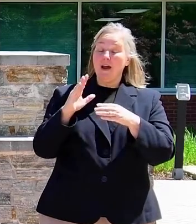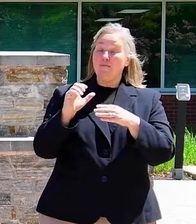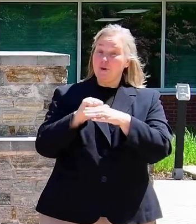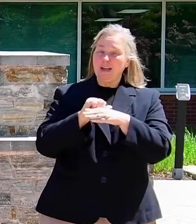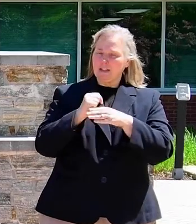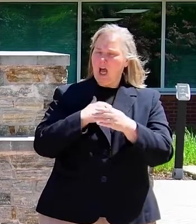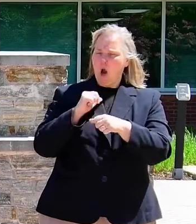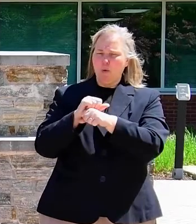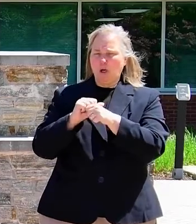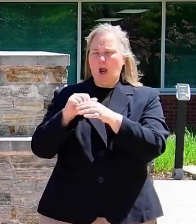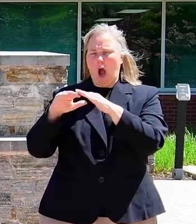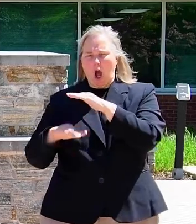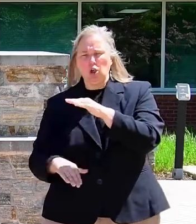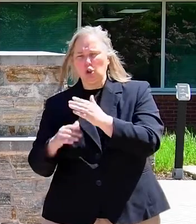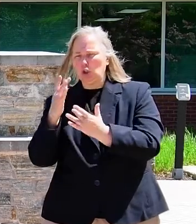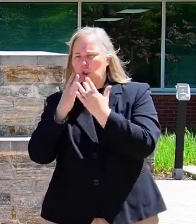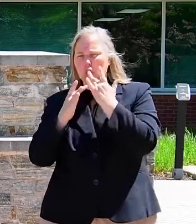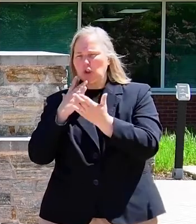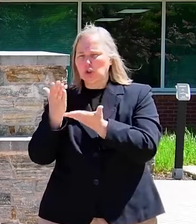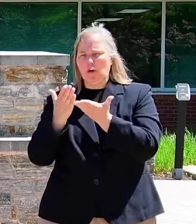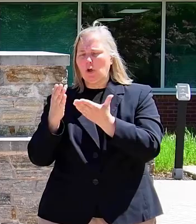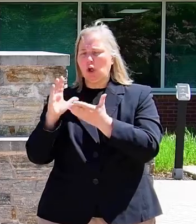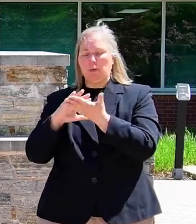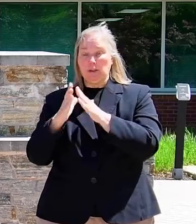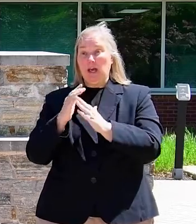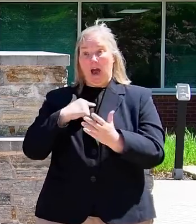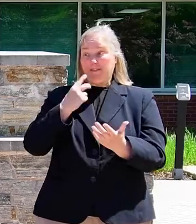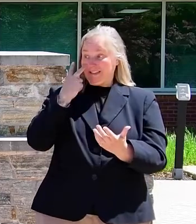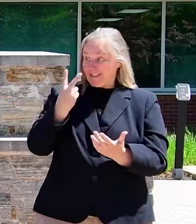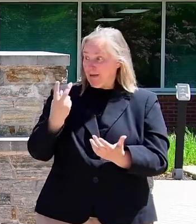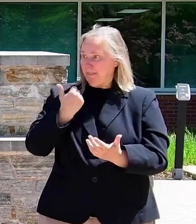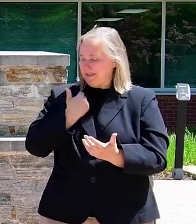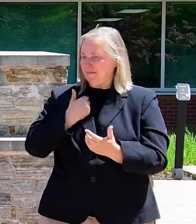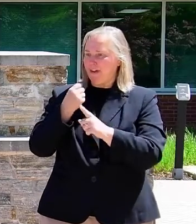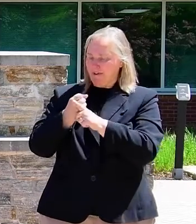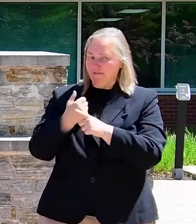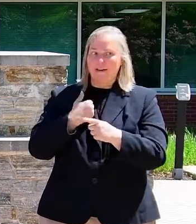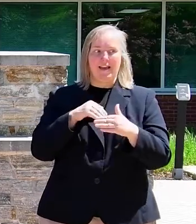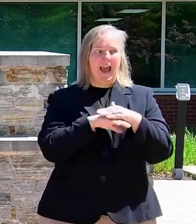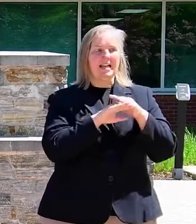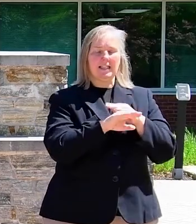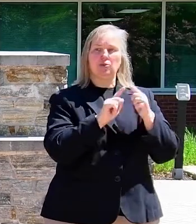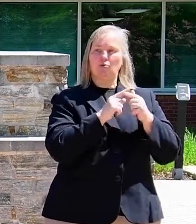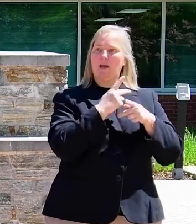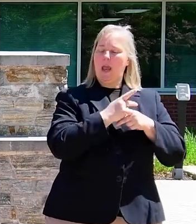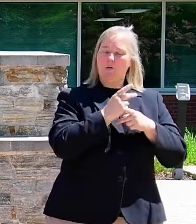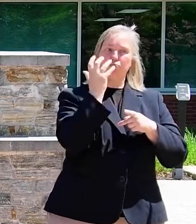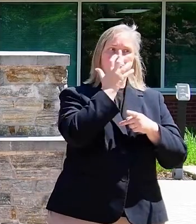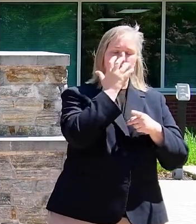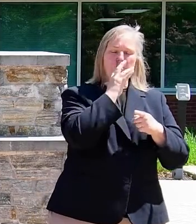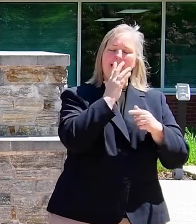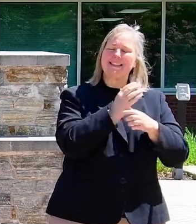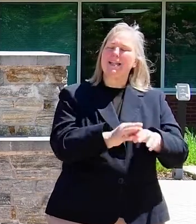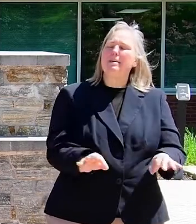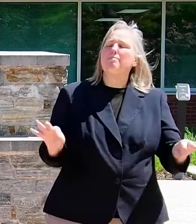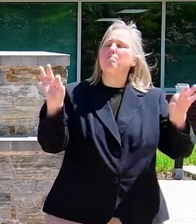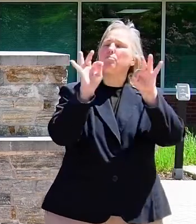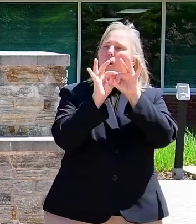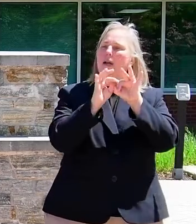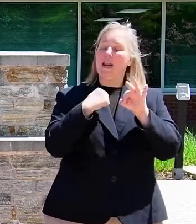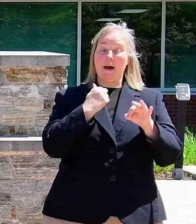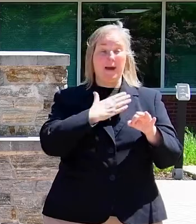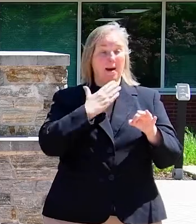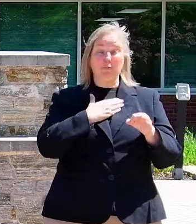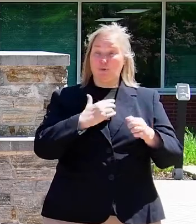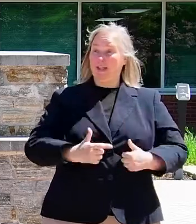community. So I have seen firsthand the effect of having access to care. It's incredibly, incredibly important. And I'm very glad to be in